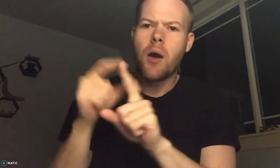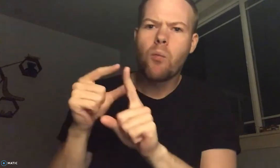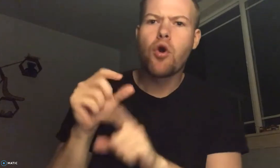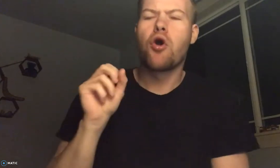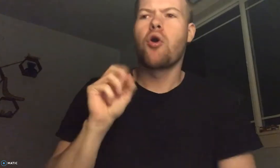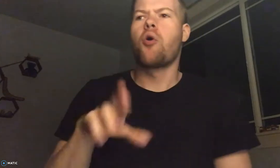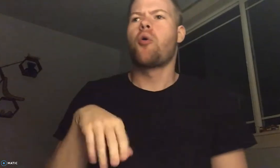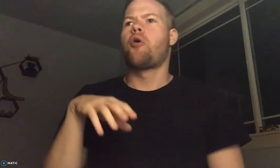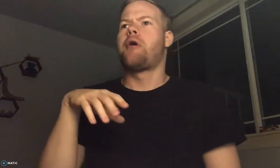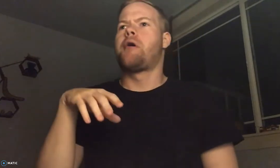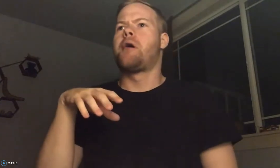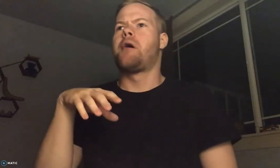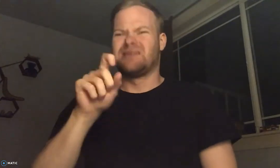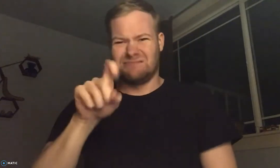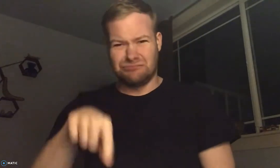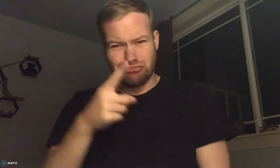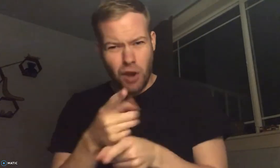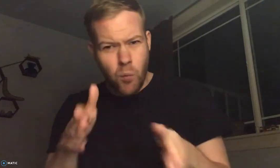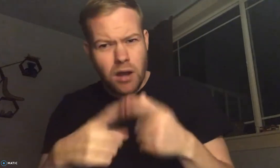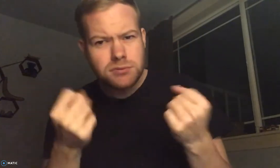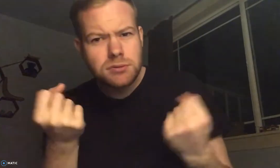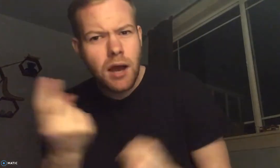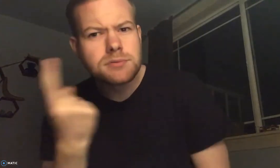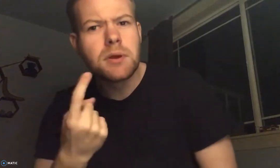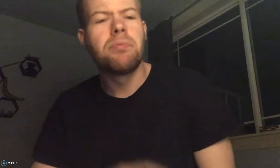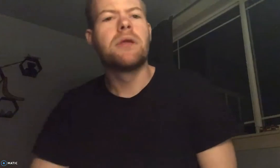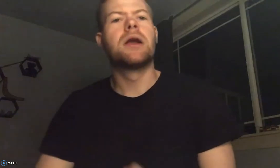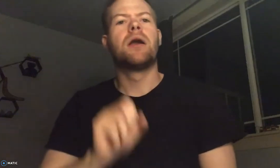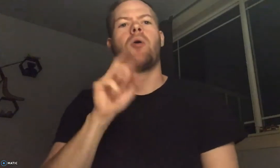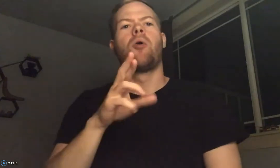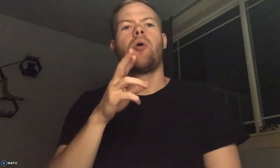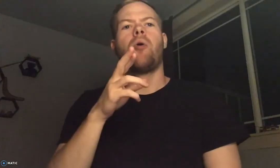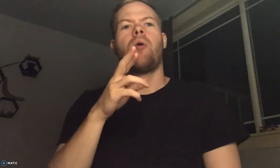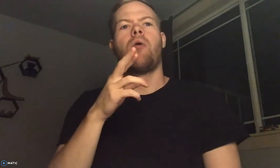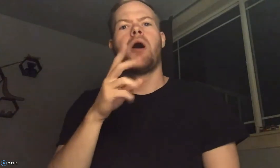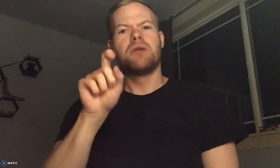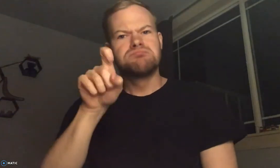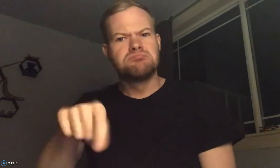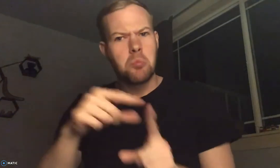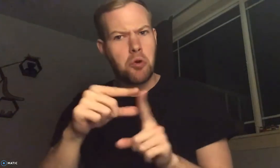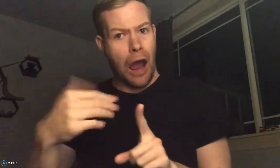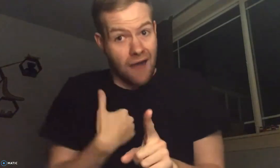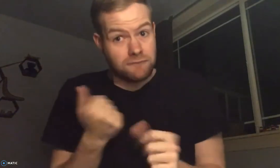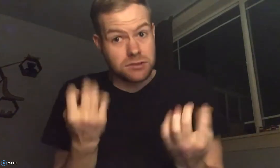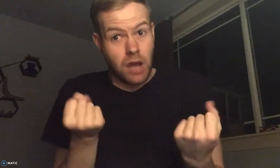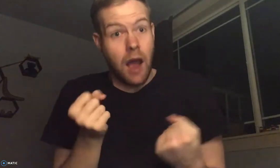It has ASL words and grammar. It's a way for people to learn ASL words.